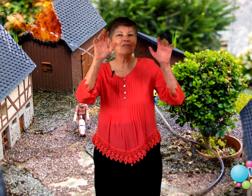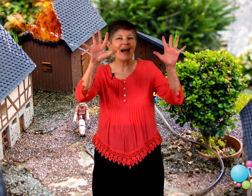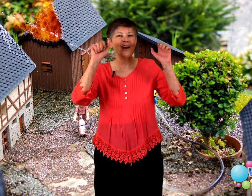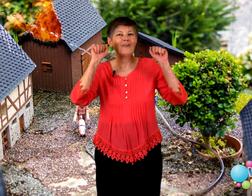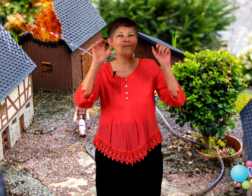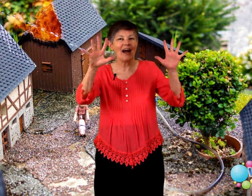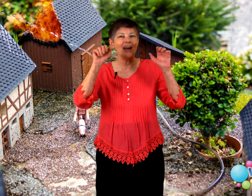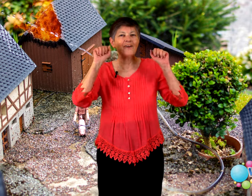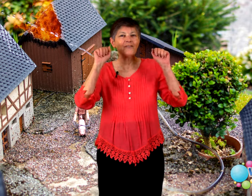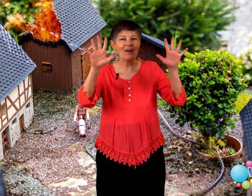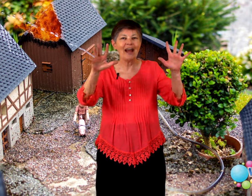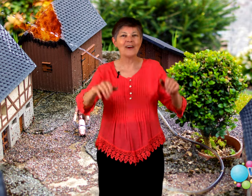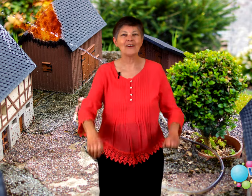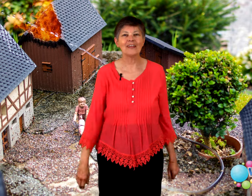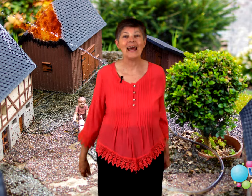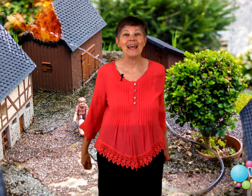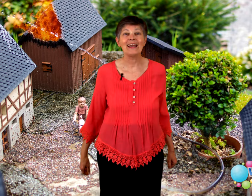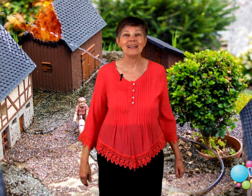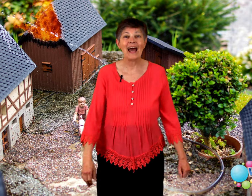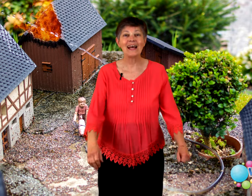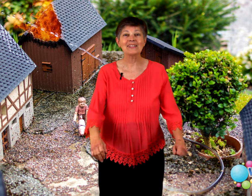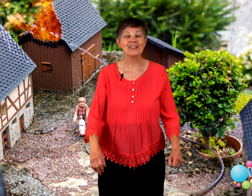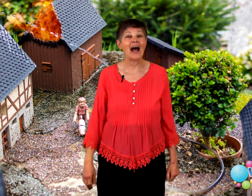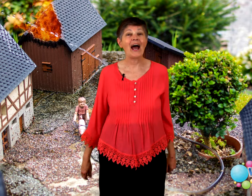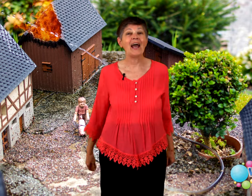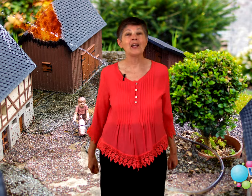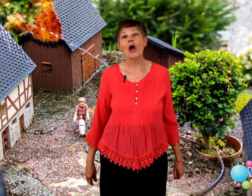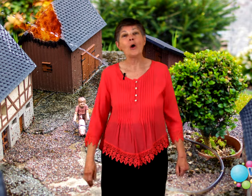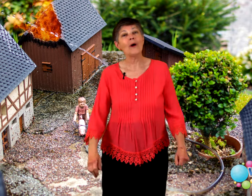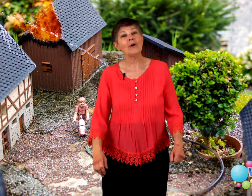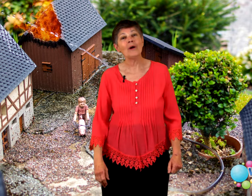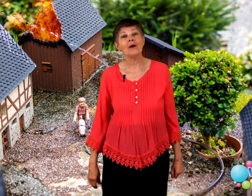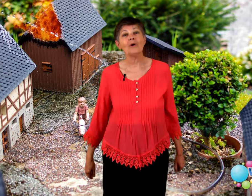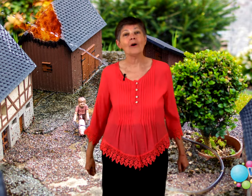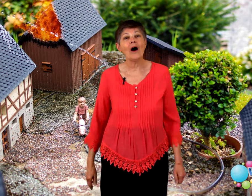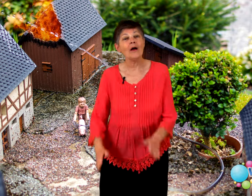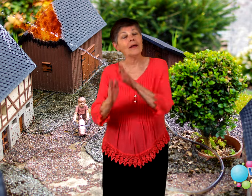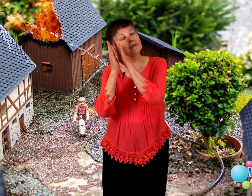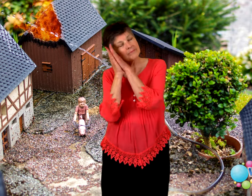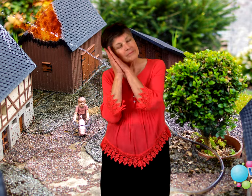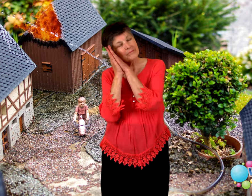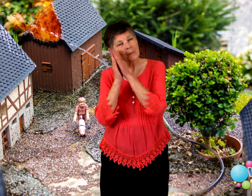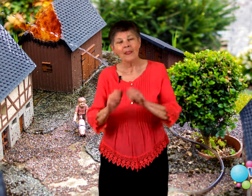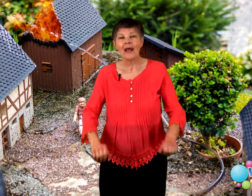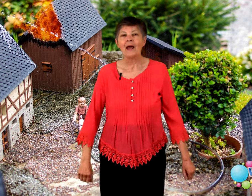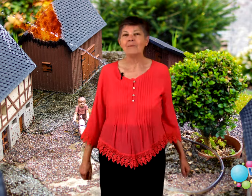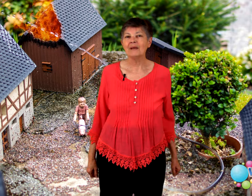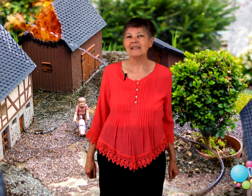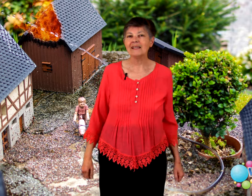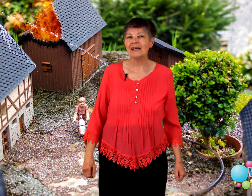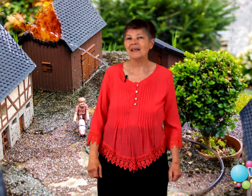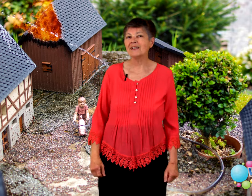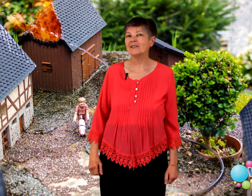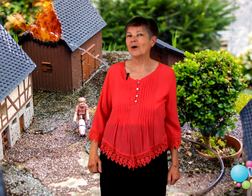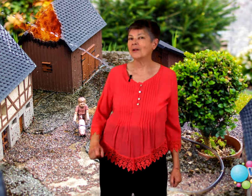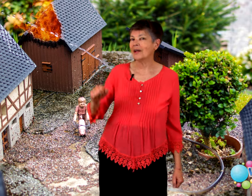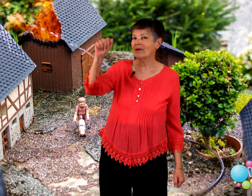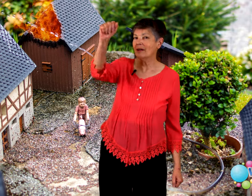fire, fire, fire. Late last night, when we were all in, Mrs. O'Leary